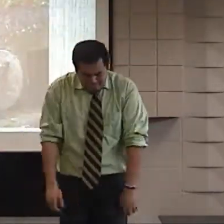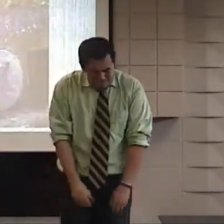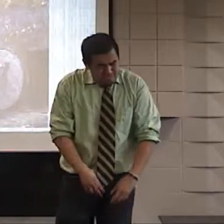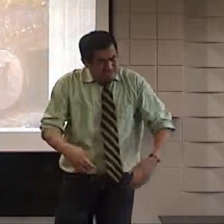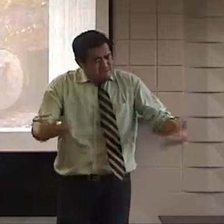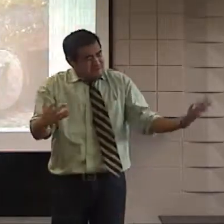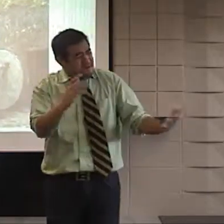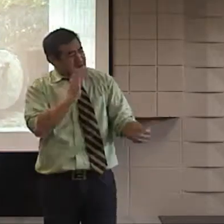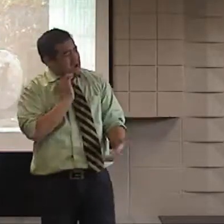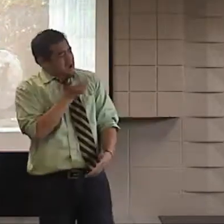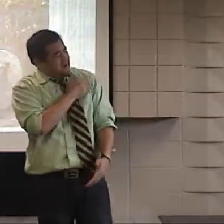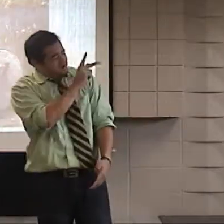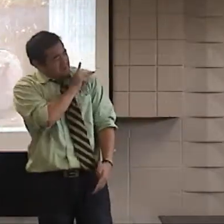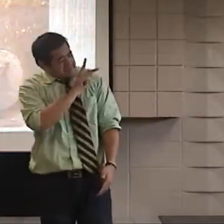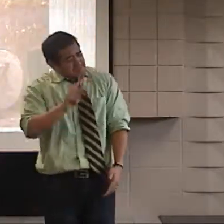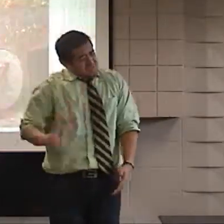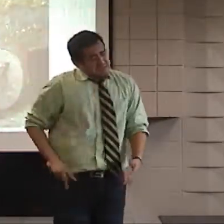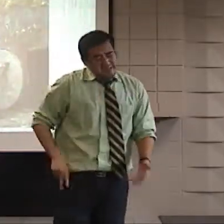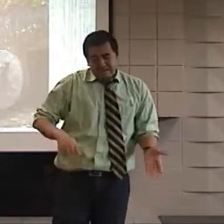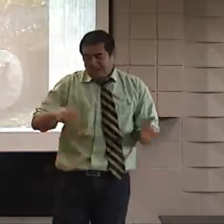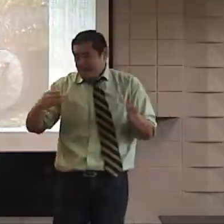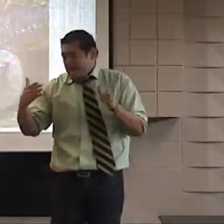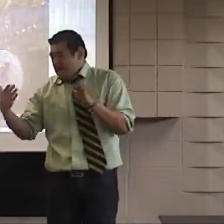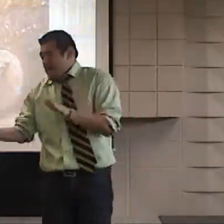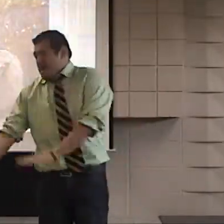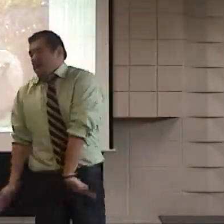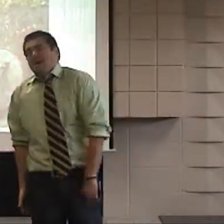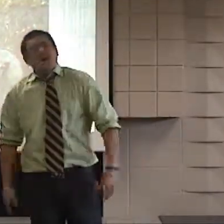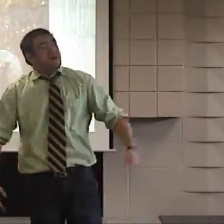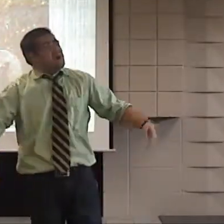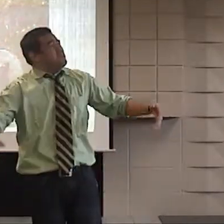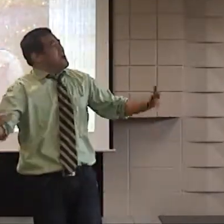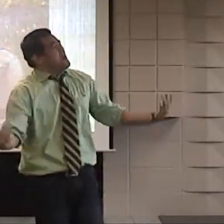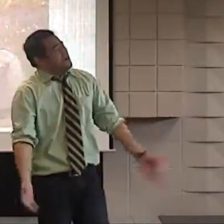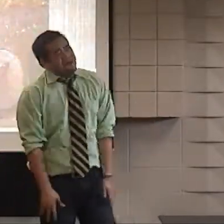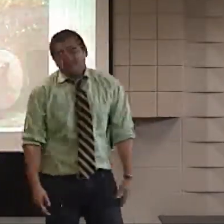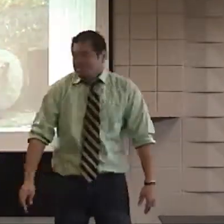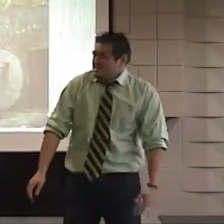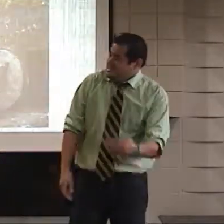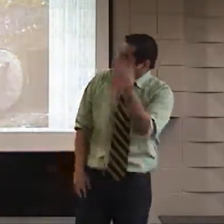disheartened, saying to each other, Our king has died.